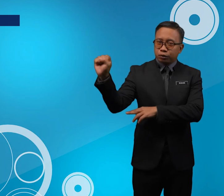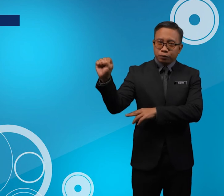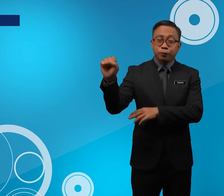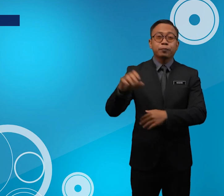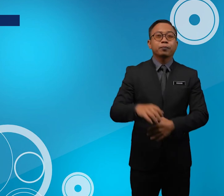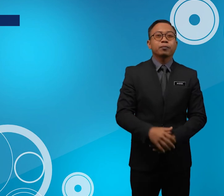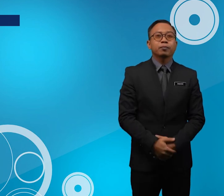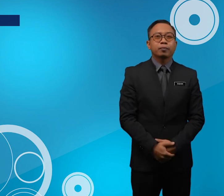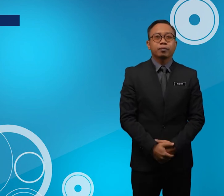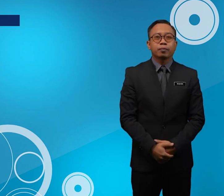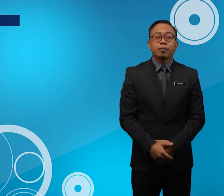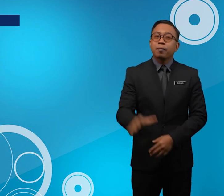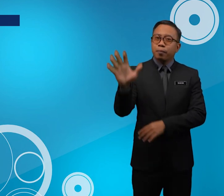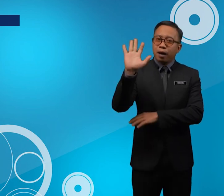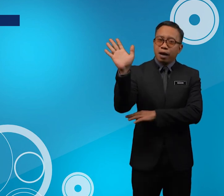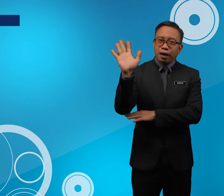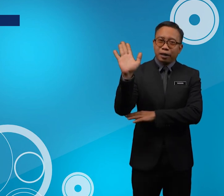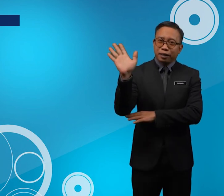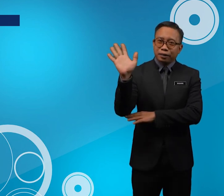Bye Bye